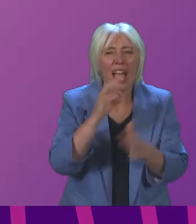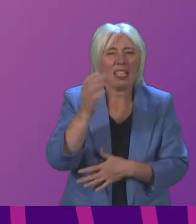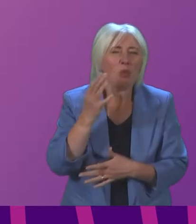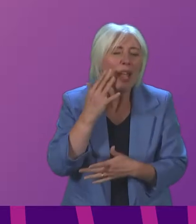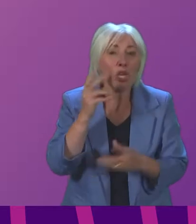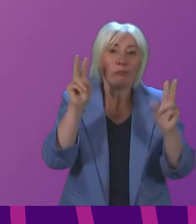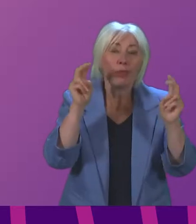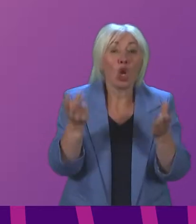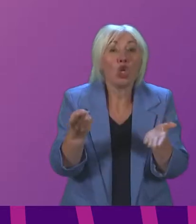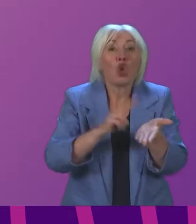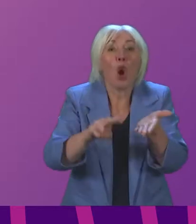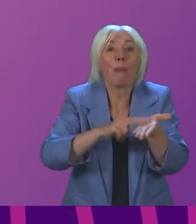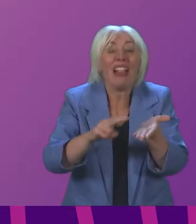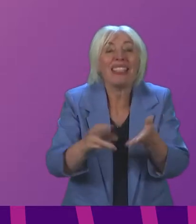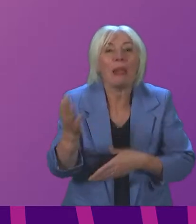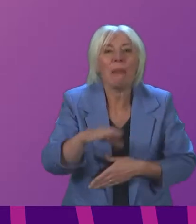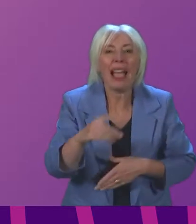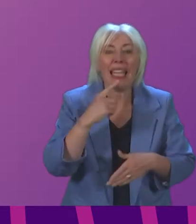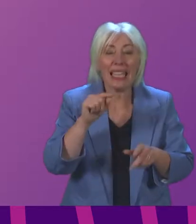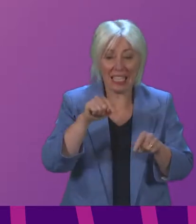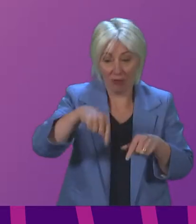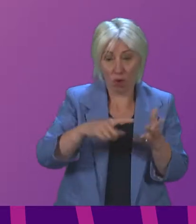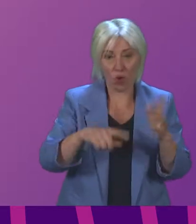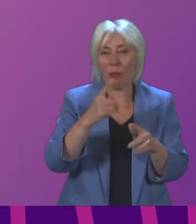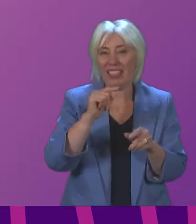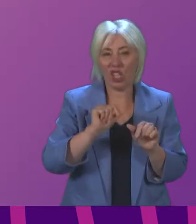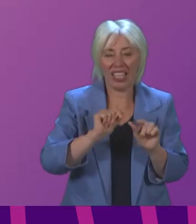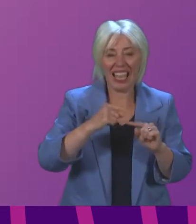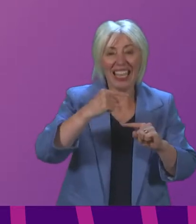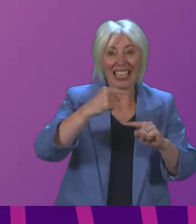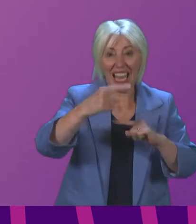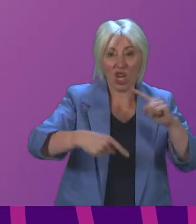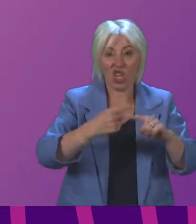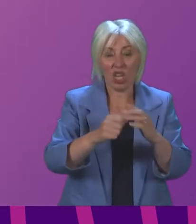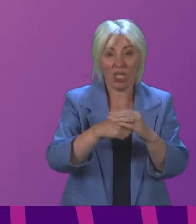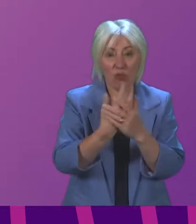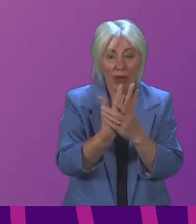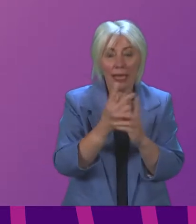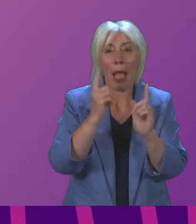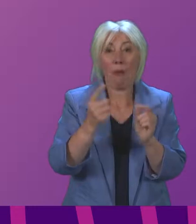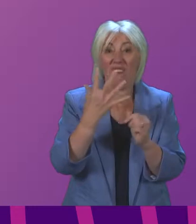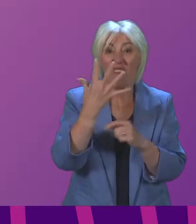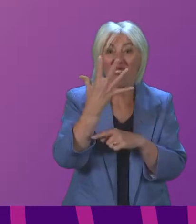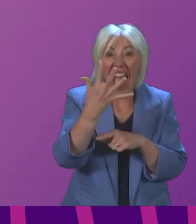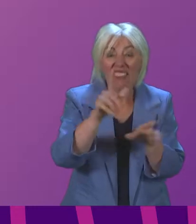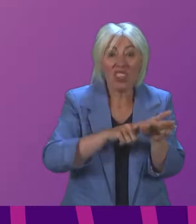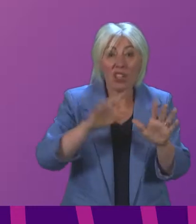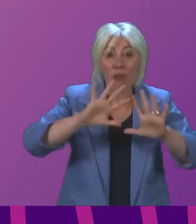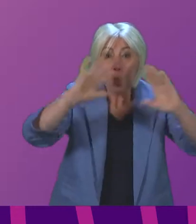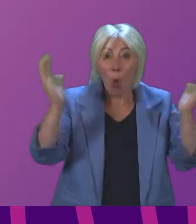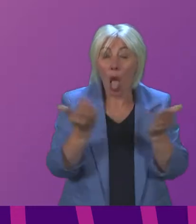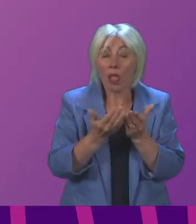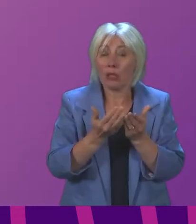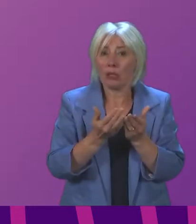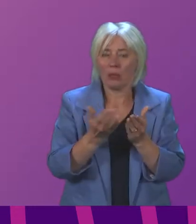and he suggested next spring for the UK and five years globally and I am sure that will already be revised